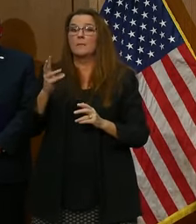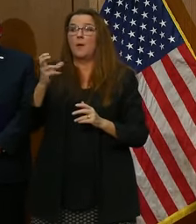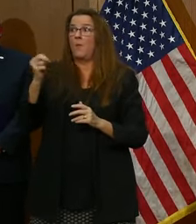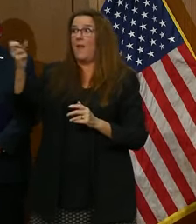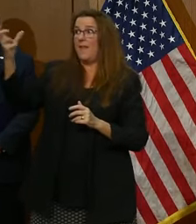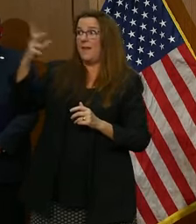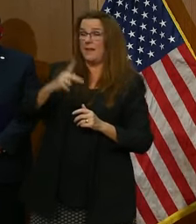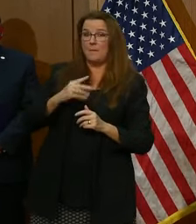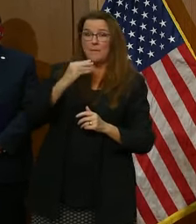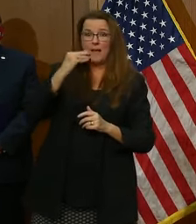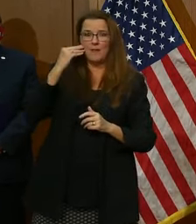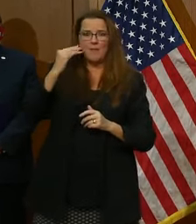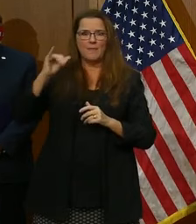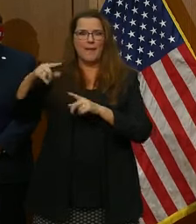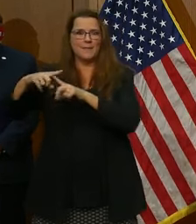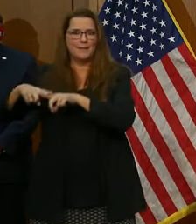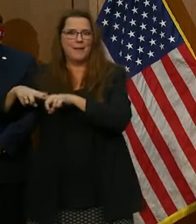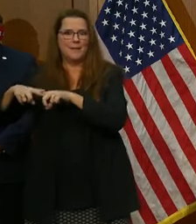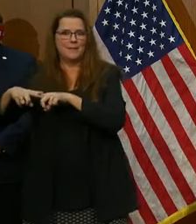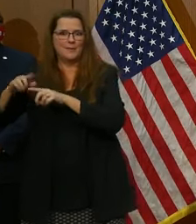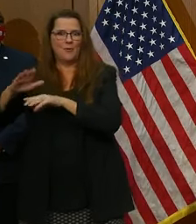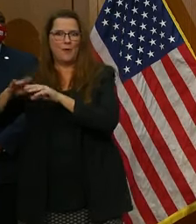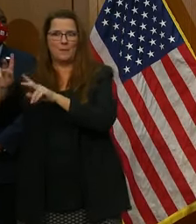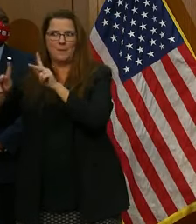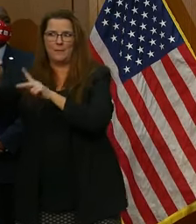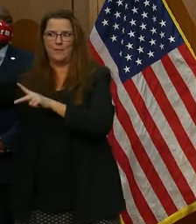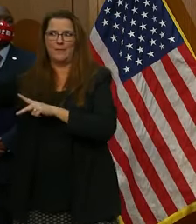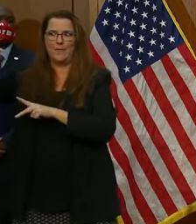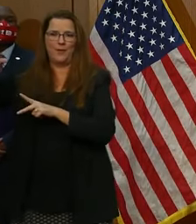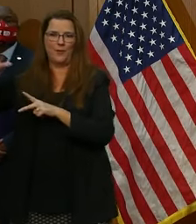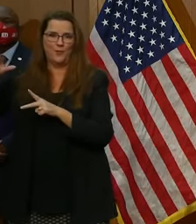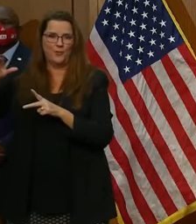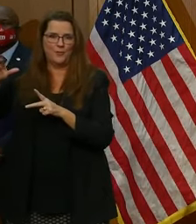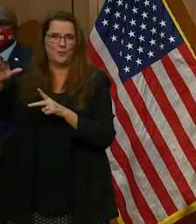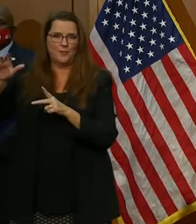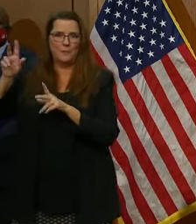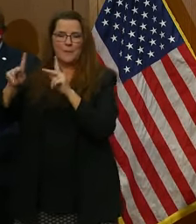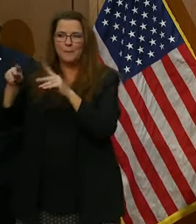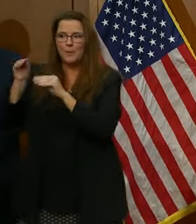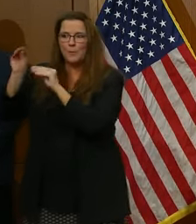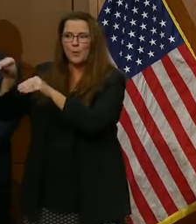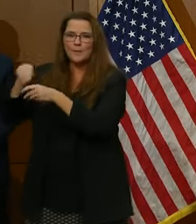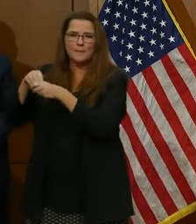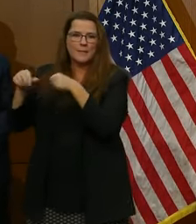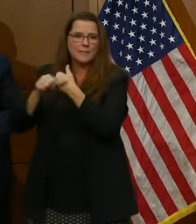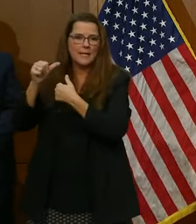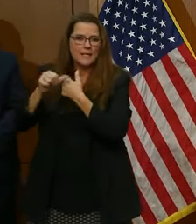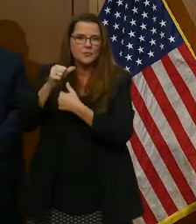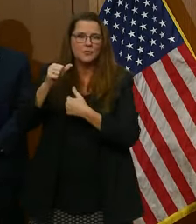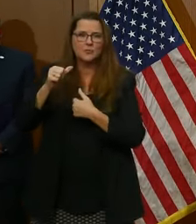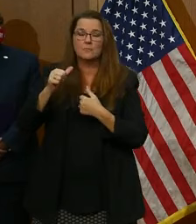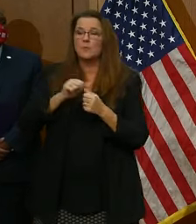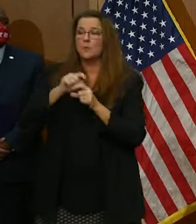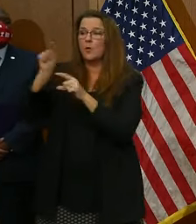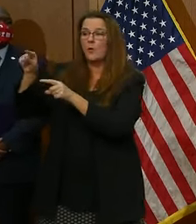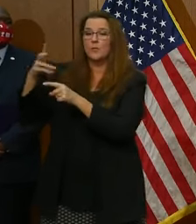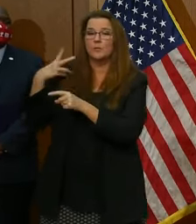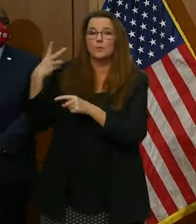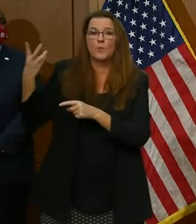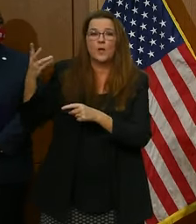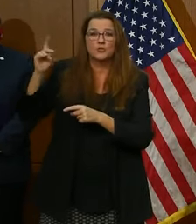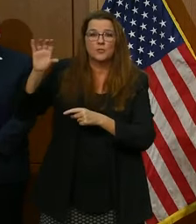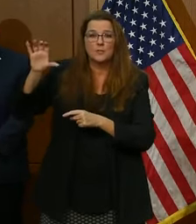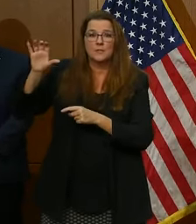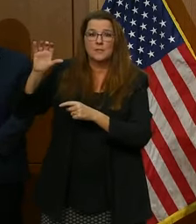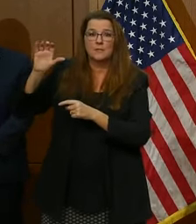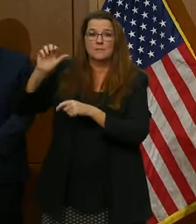on those who would put them in danger by coming to our state capitol or Washington with violent